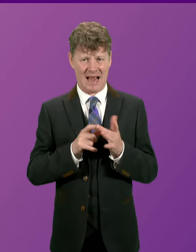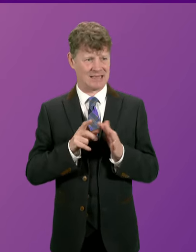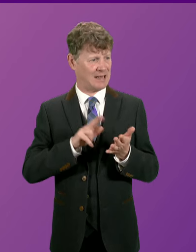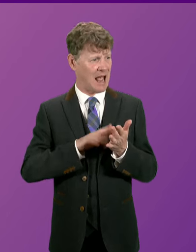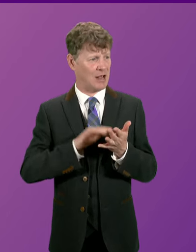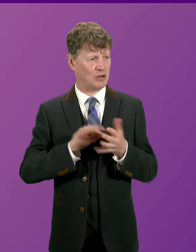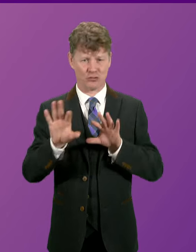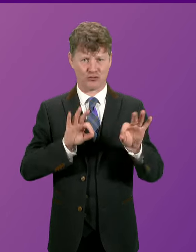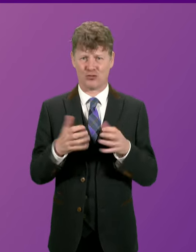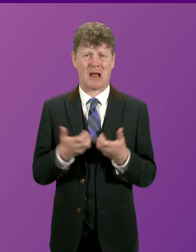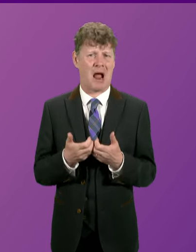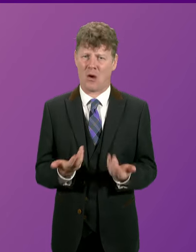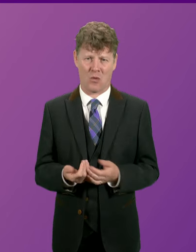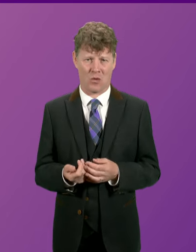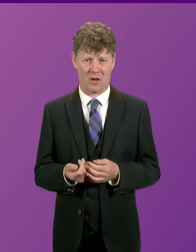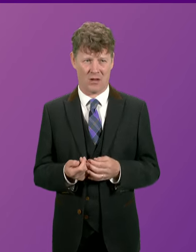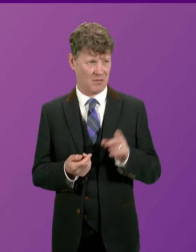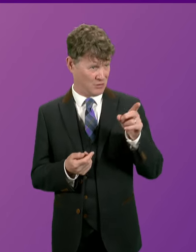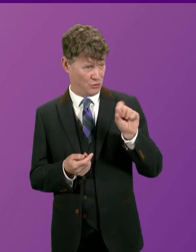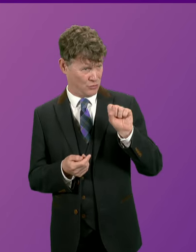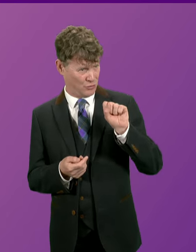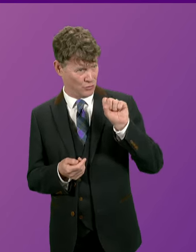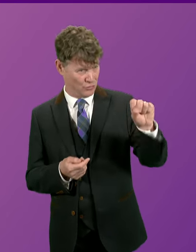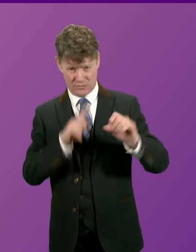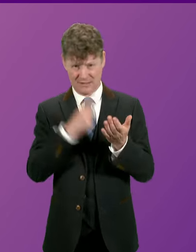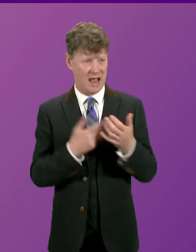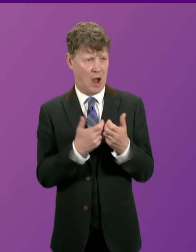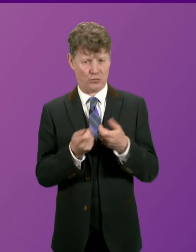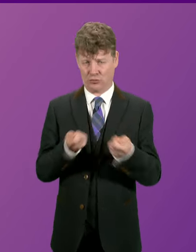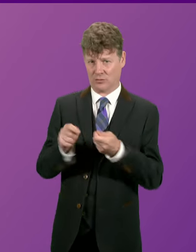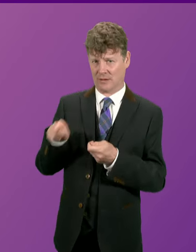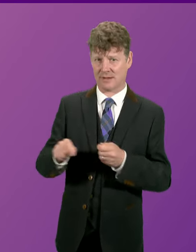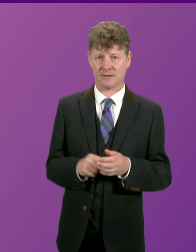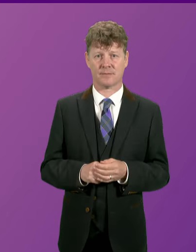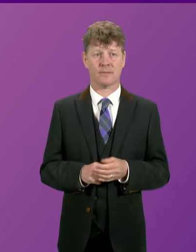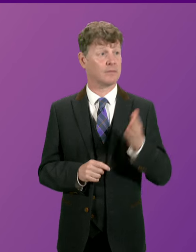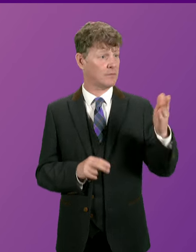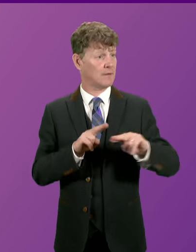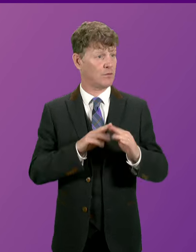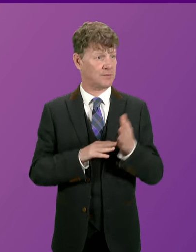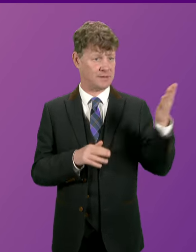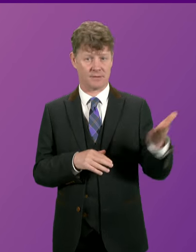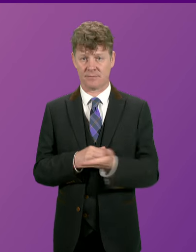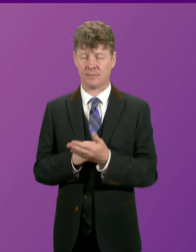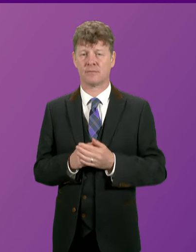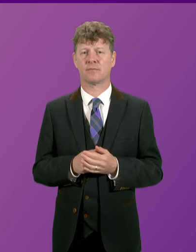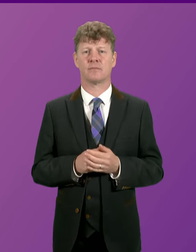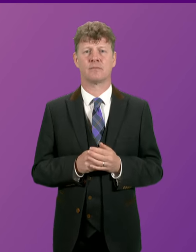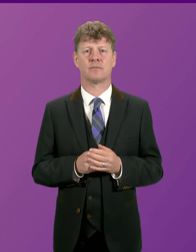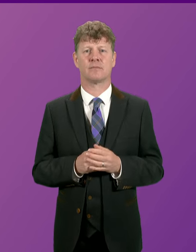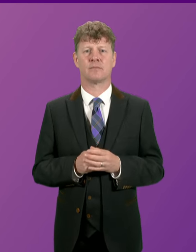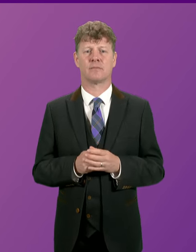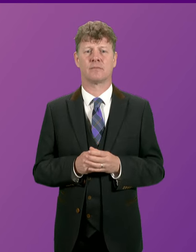that these consequences do not fall on your constituents and mine? Always through the Chair, First Minister. Presiding Officer,